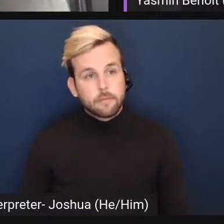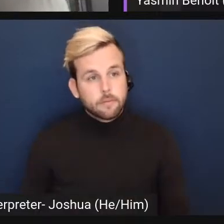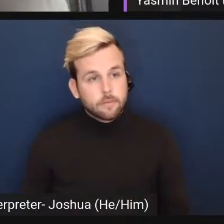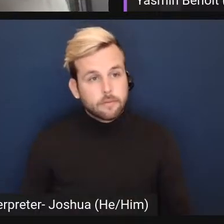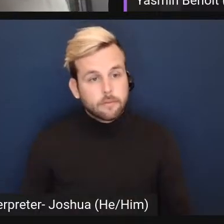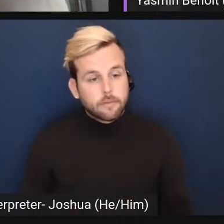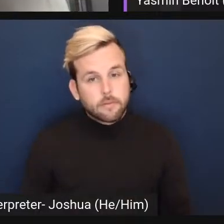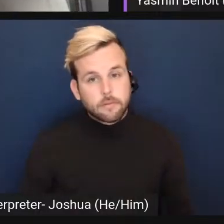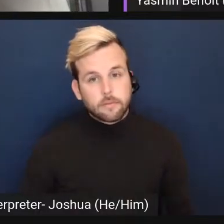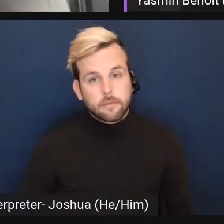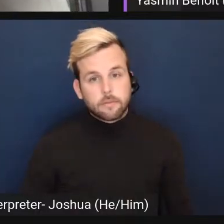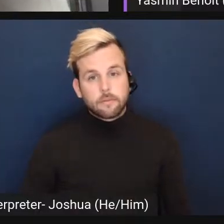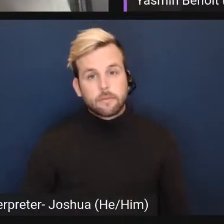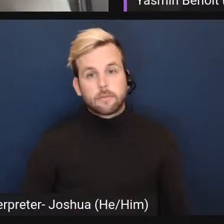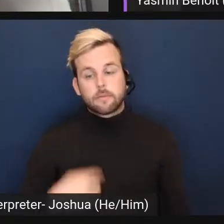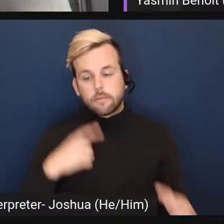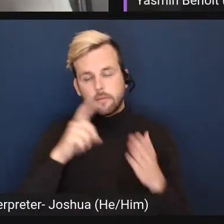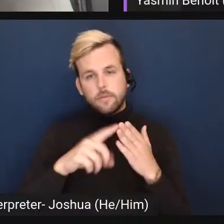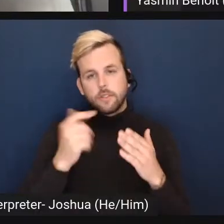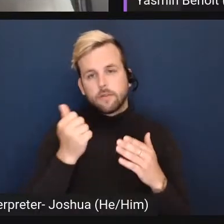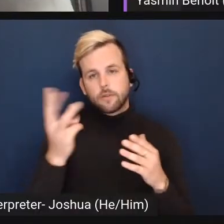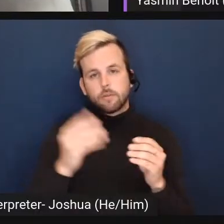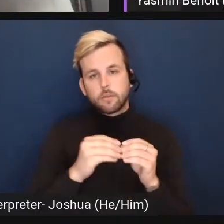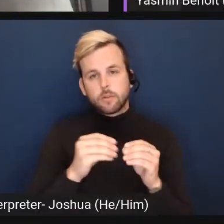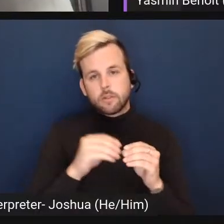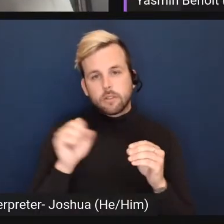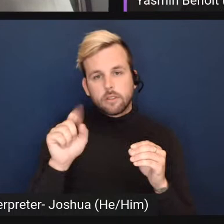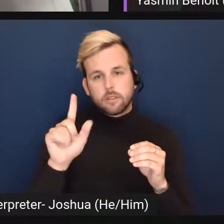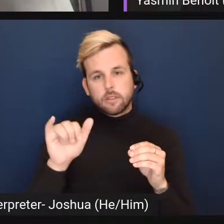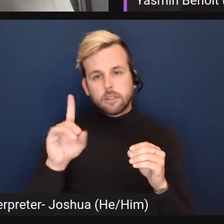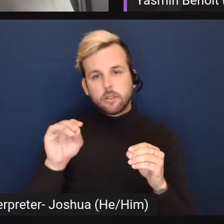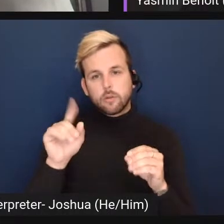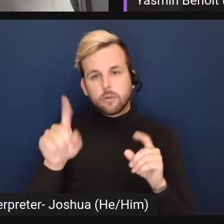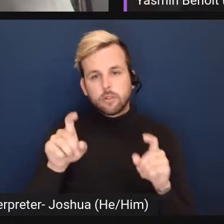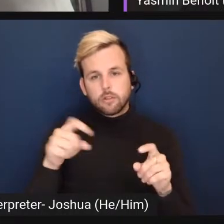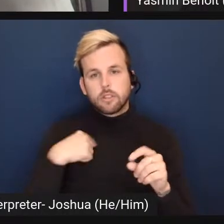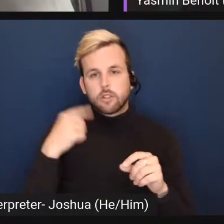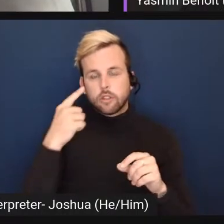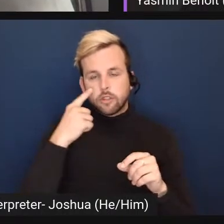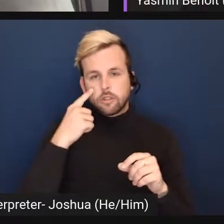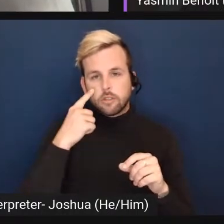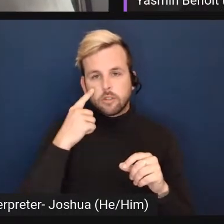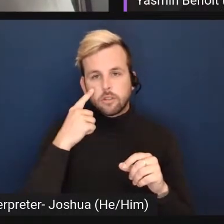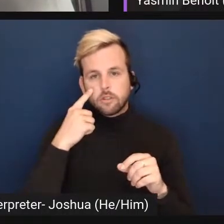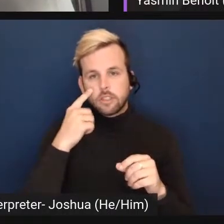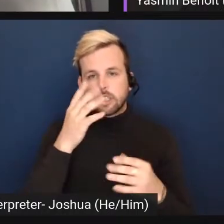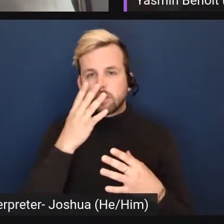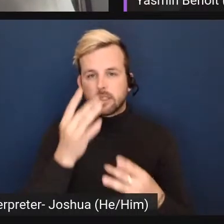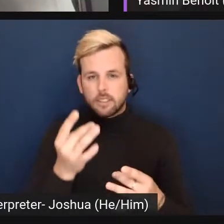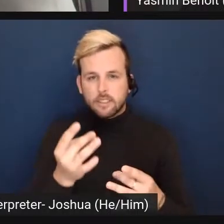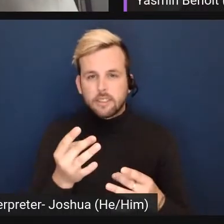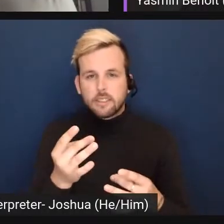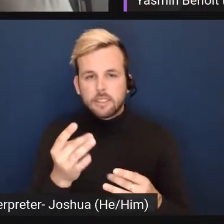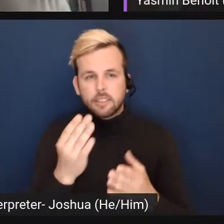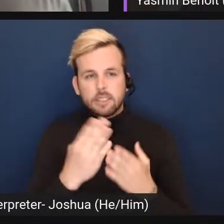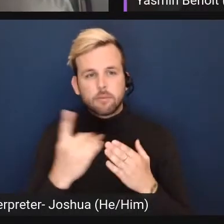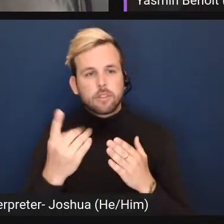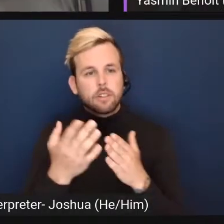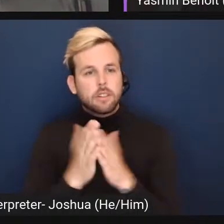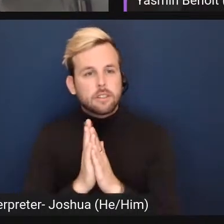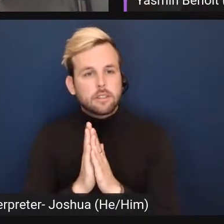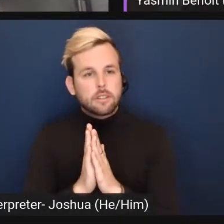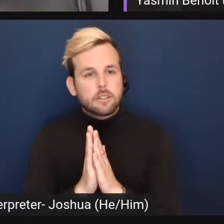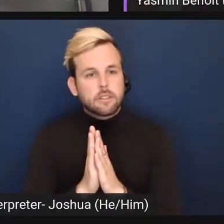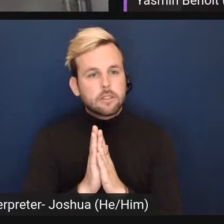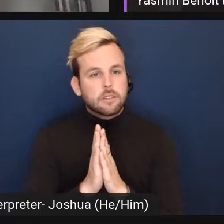I think I spotted there's a few, a few more, um, slido comments that I thought were, um, interesting. Someone asked, um,